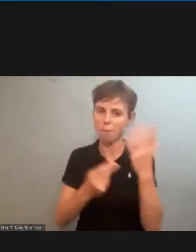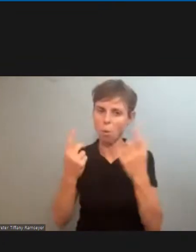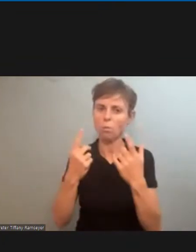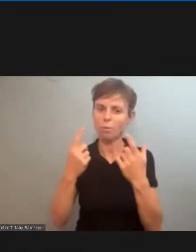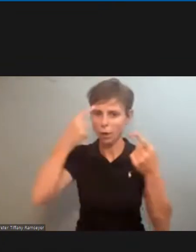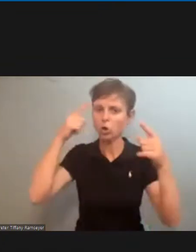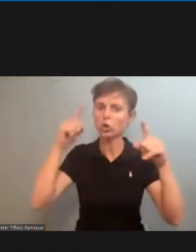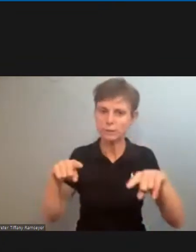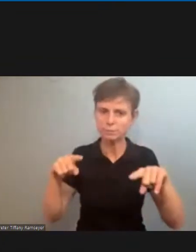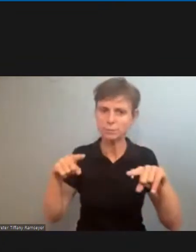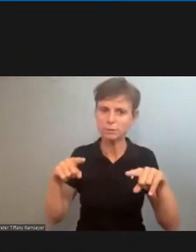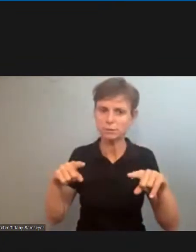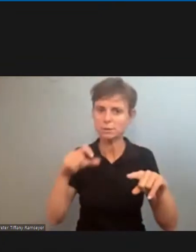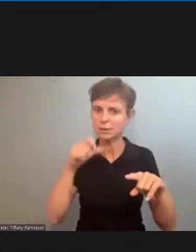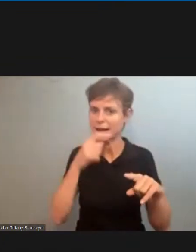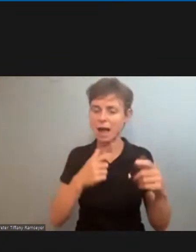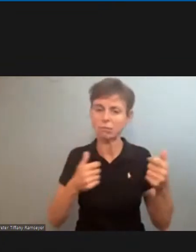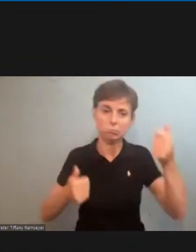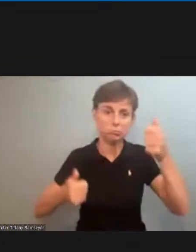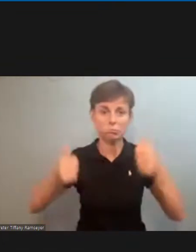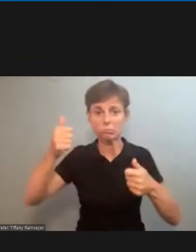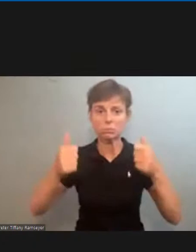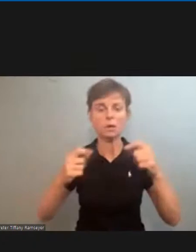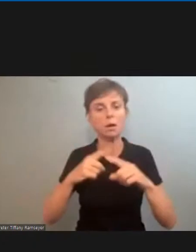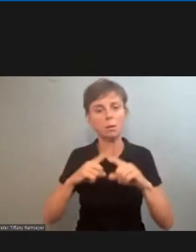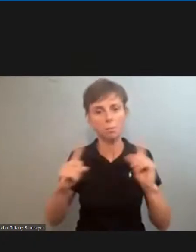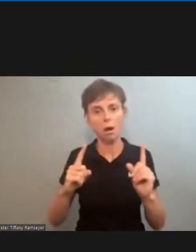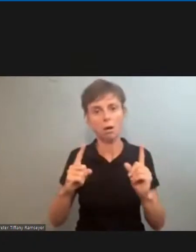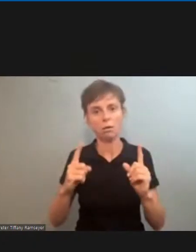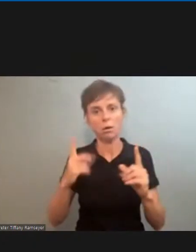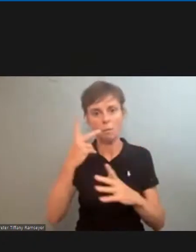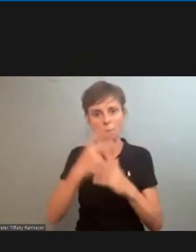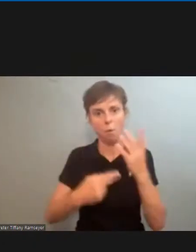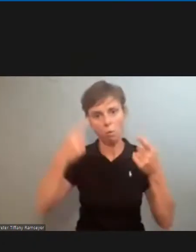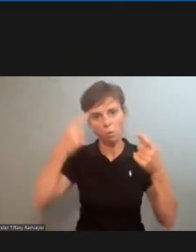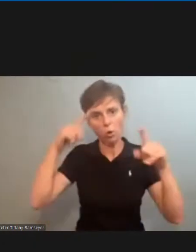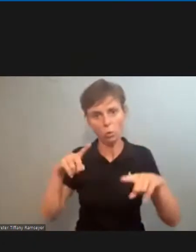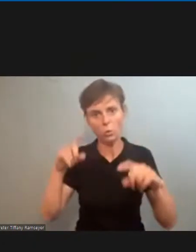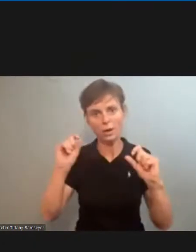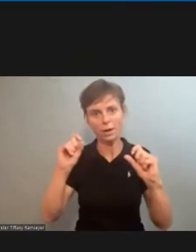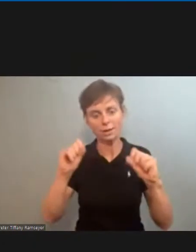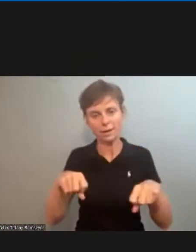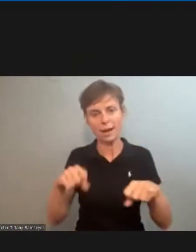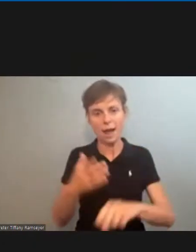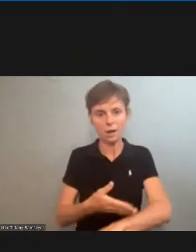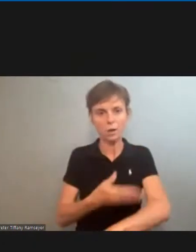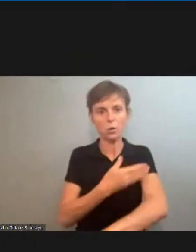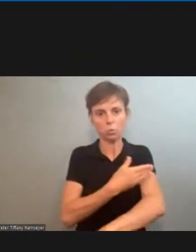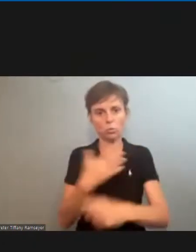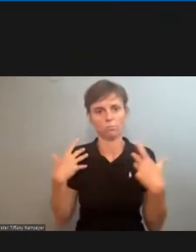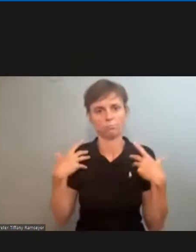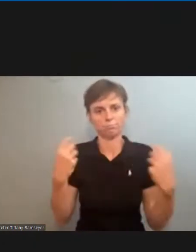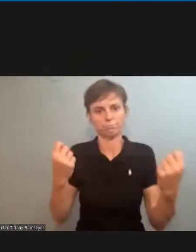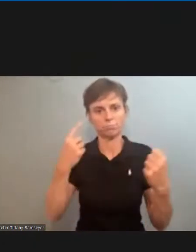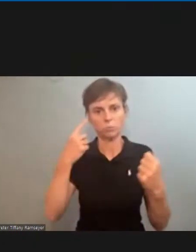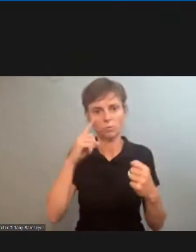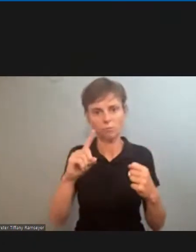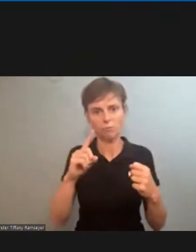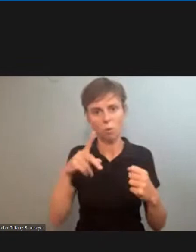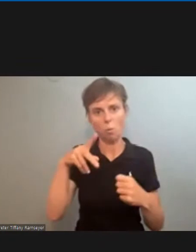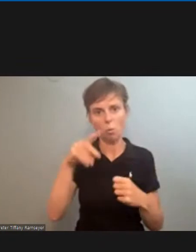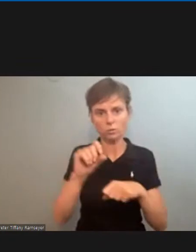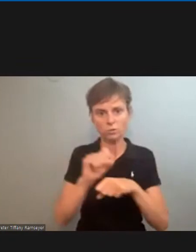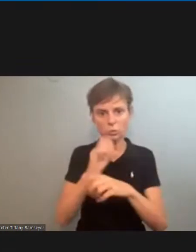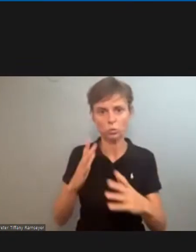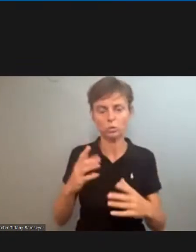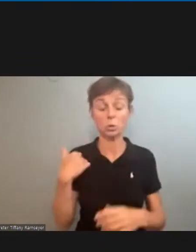overall agreement that advances the well-being of postal workers the we are going to have to and will